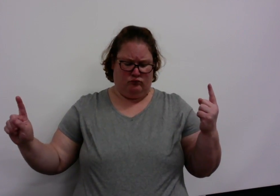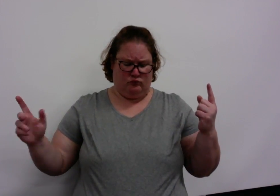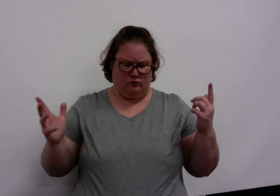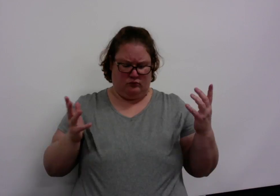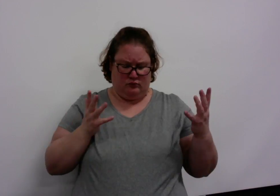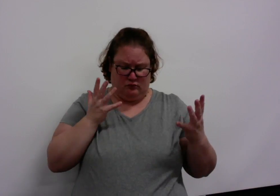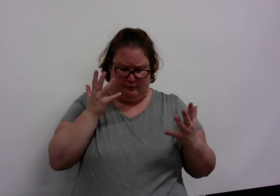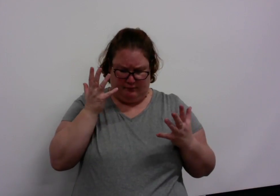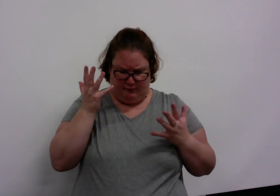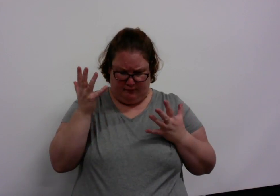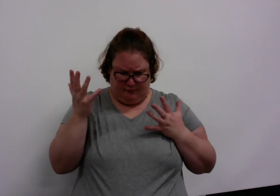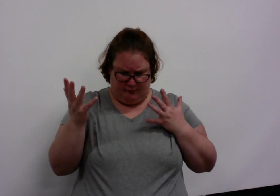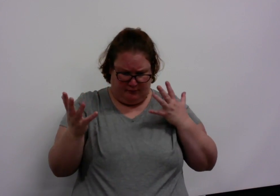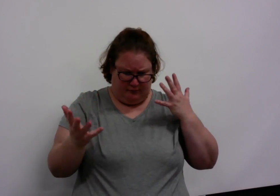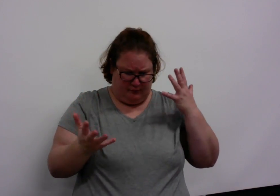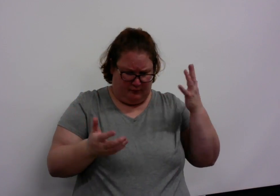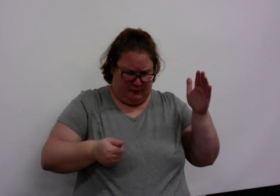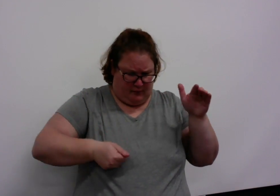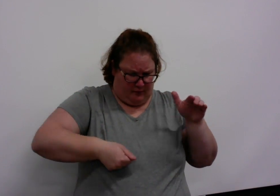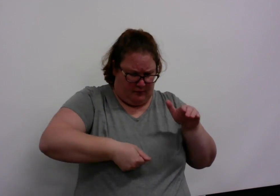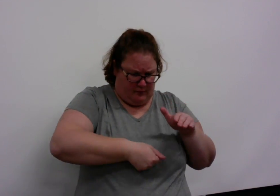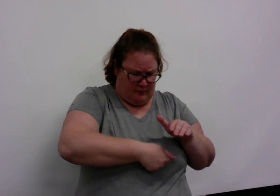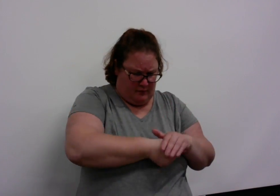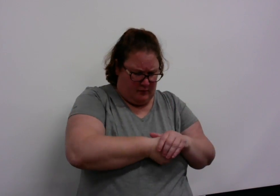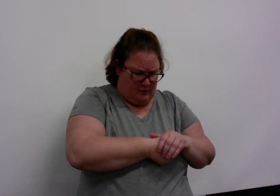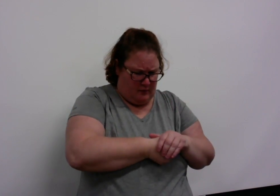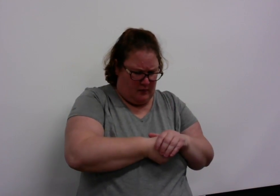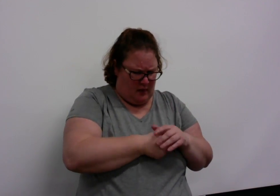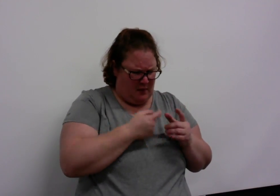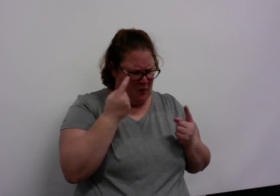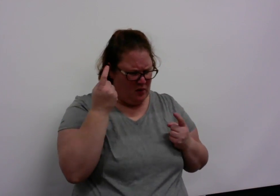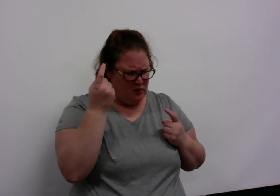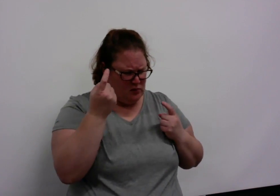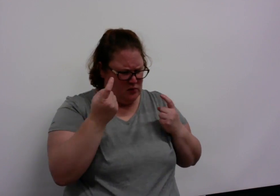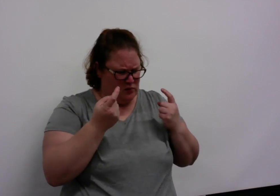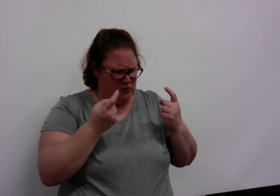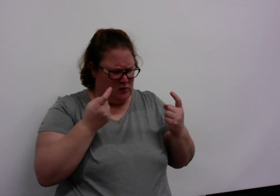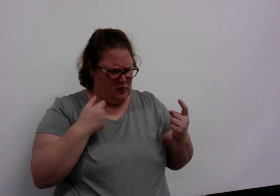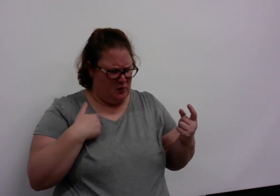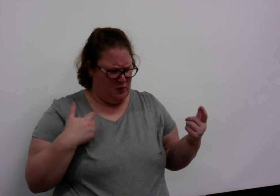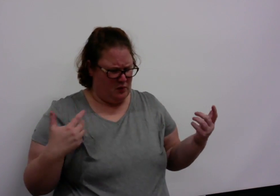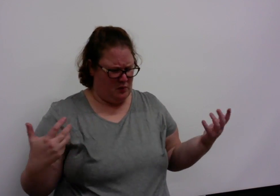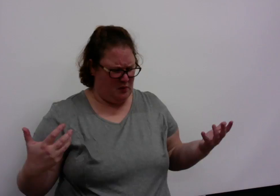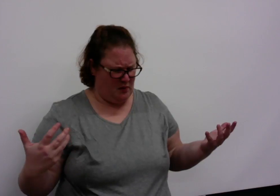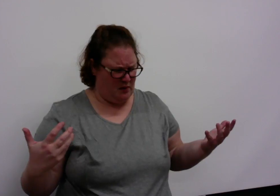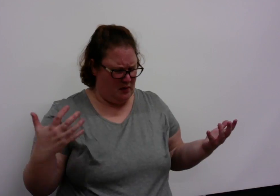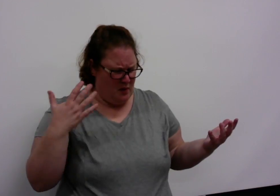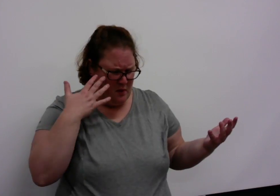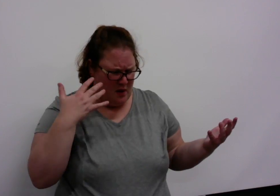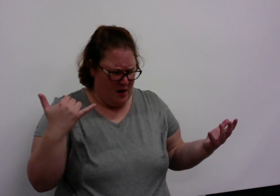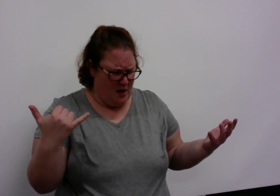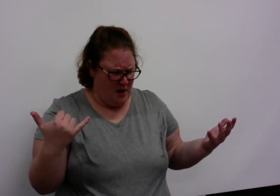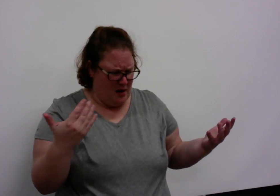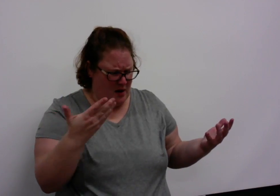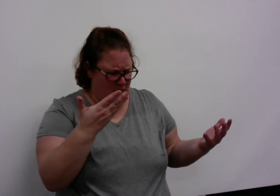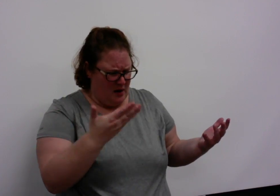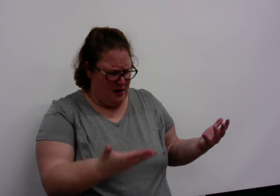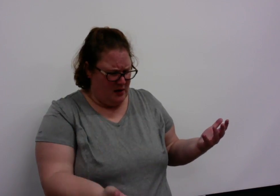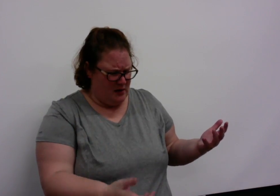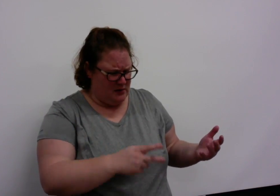He's holding back, he's hiding, but what? I can't decide. Why won't he be the